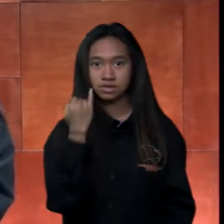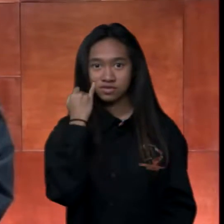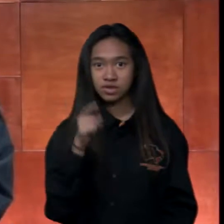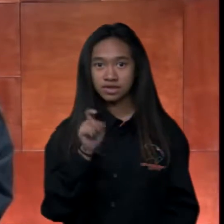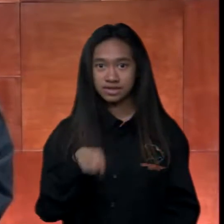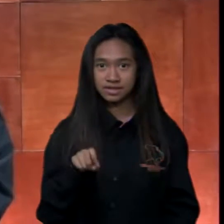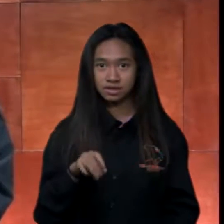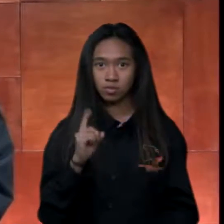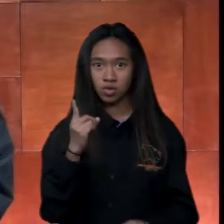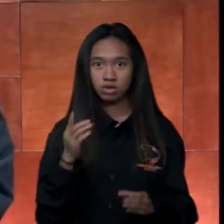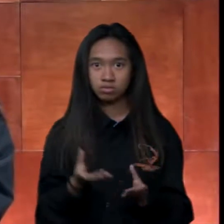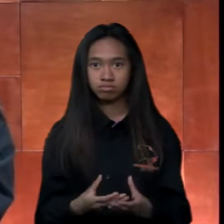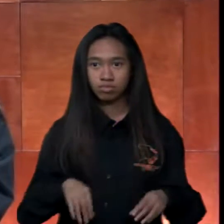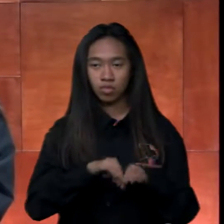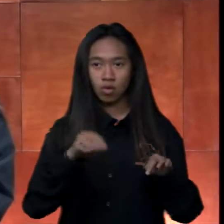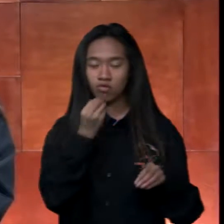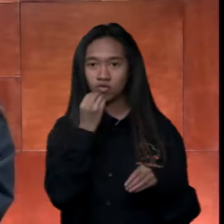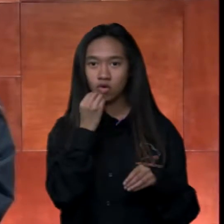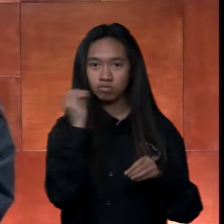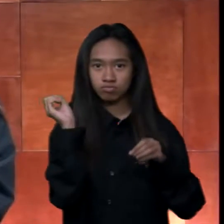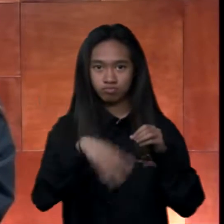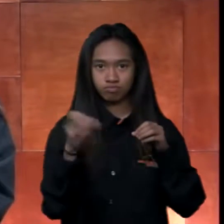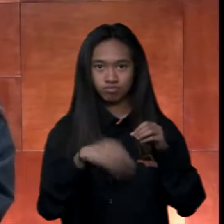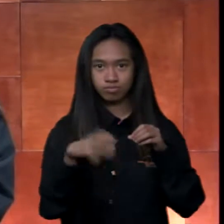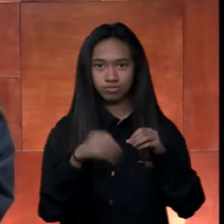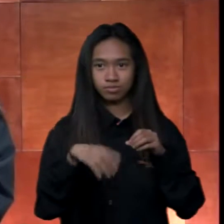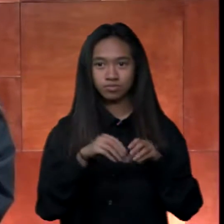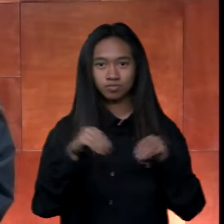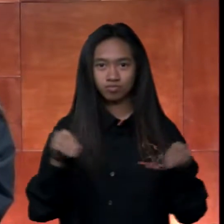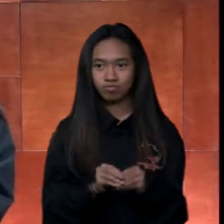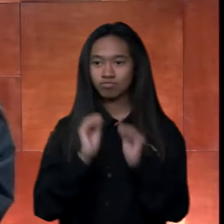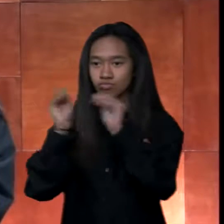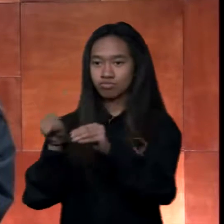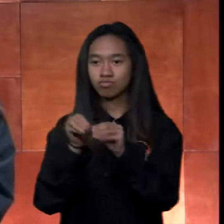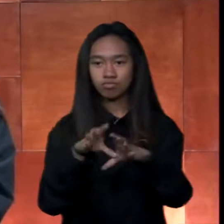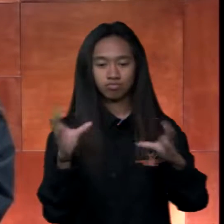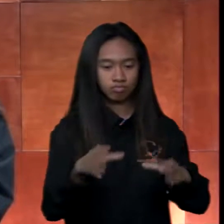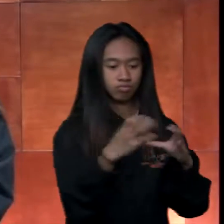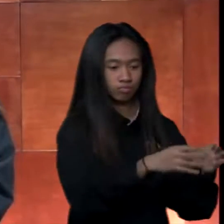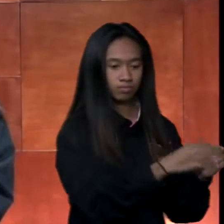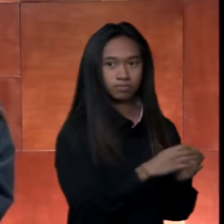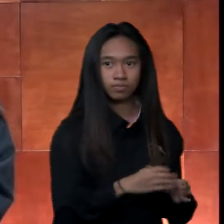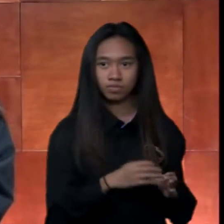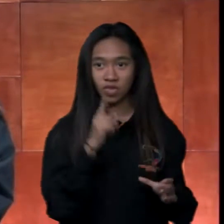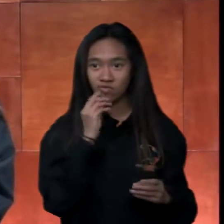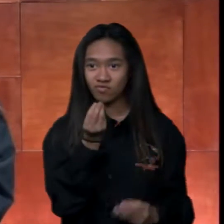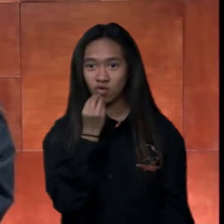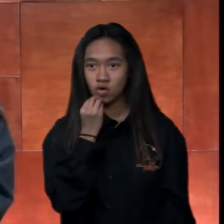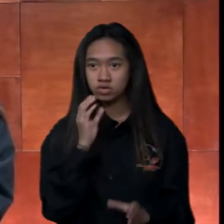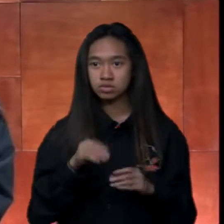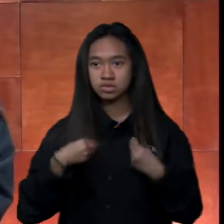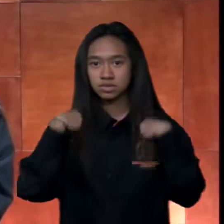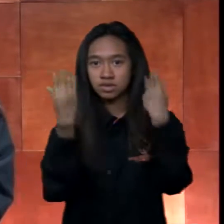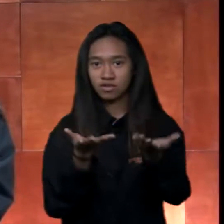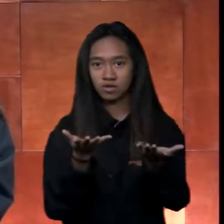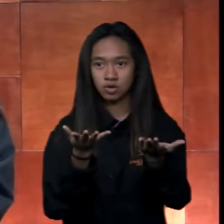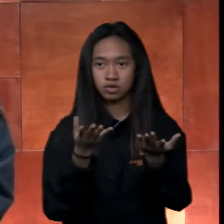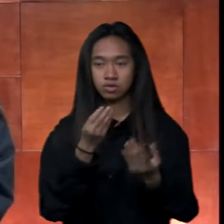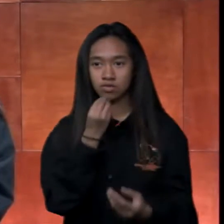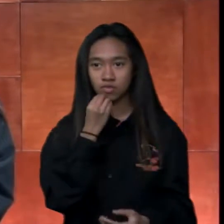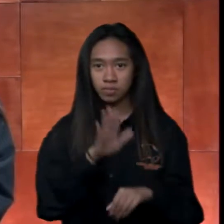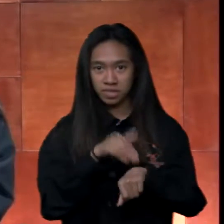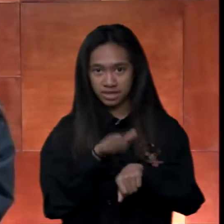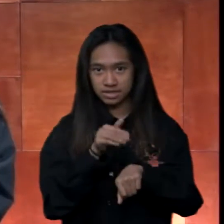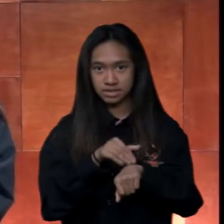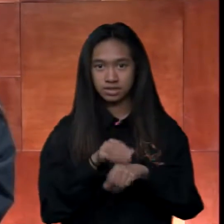Ziploc bags. The Key Club members will separate the dog food and cat food into servings to donate to the local pet food bank. Help the